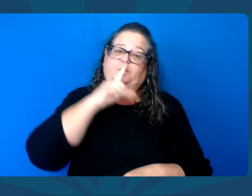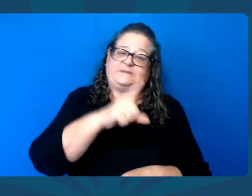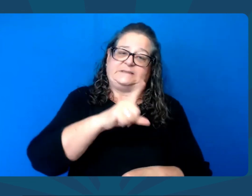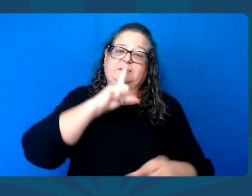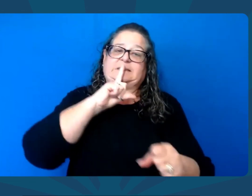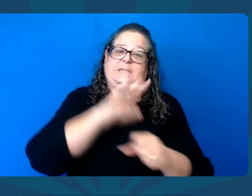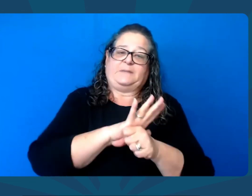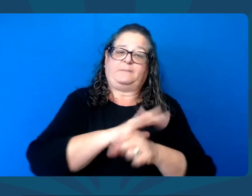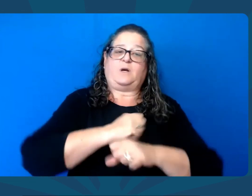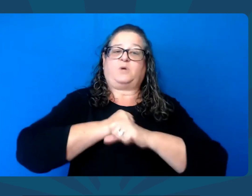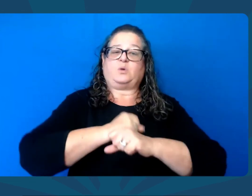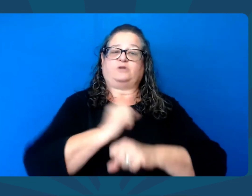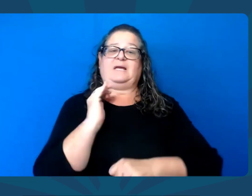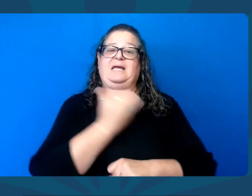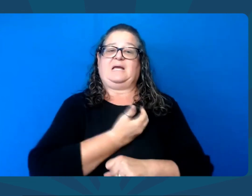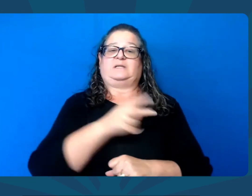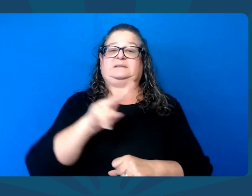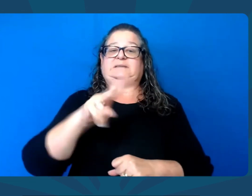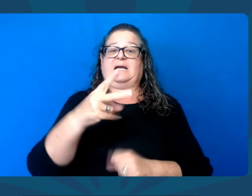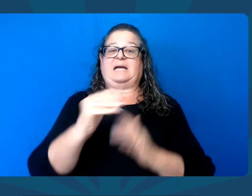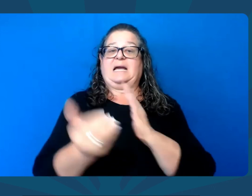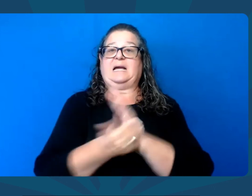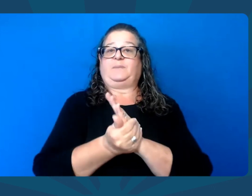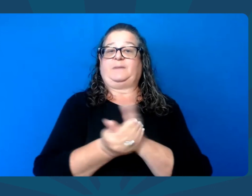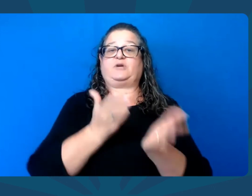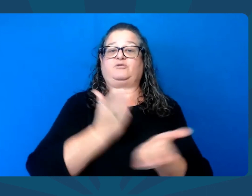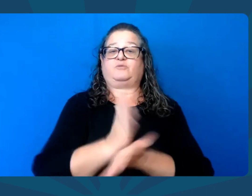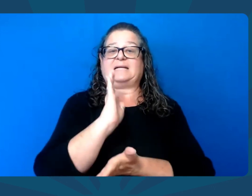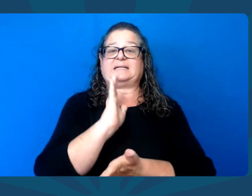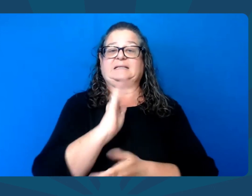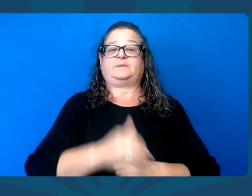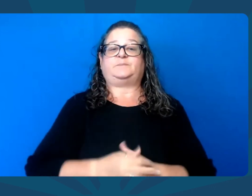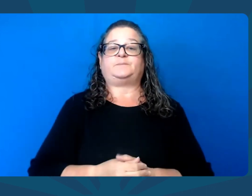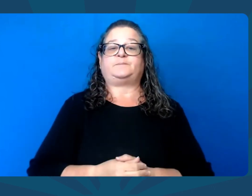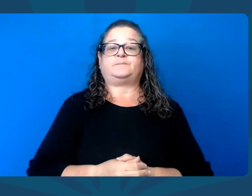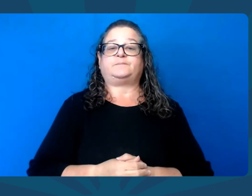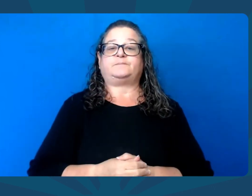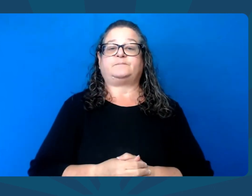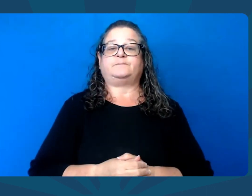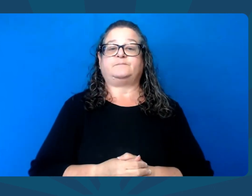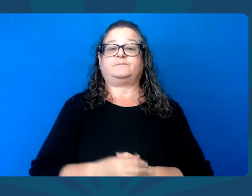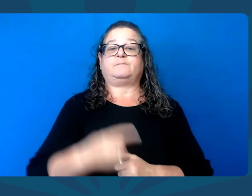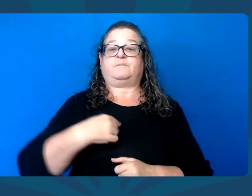girls, am absolutely committed to protecting our Second Amendment rights.